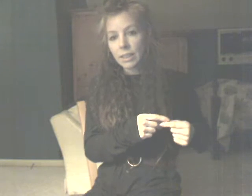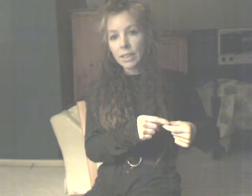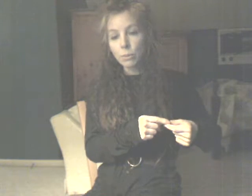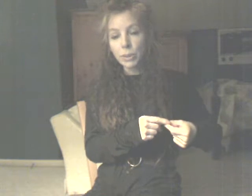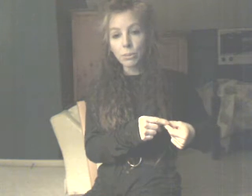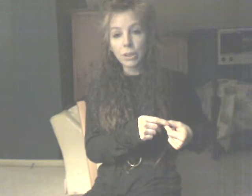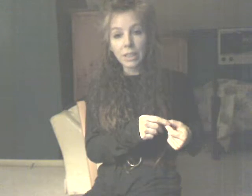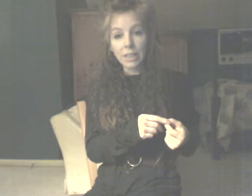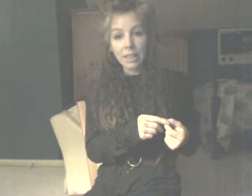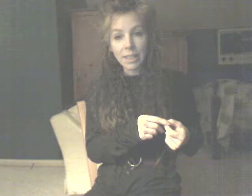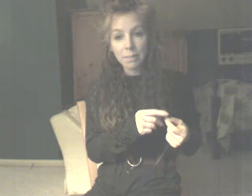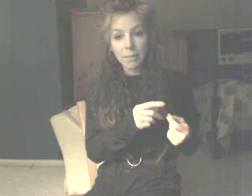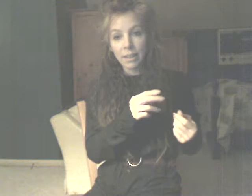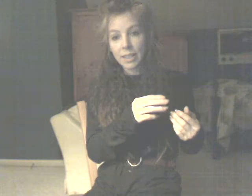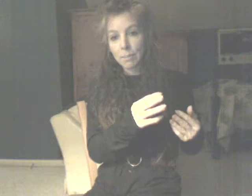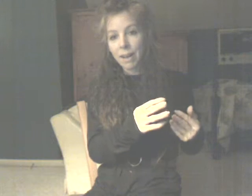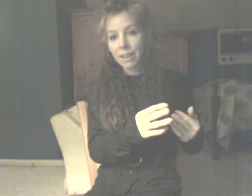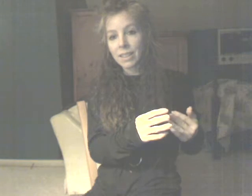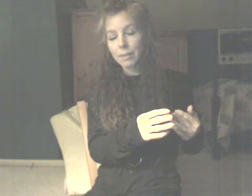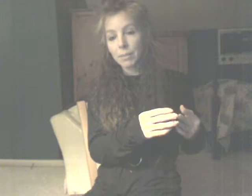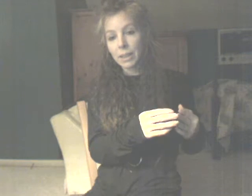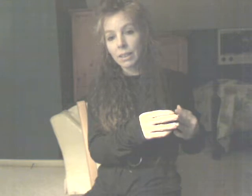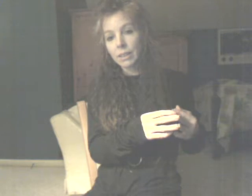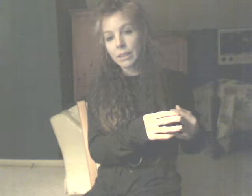it is a weird word, isn't it? Uh, spec being, uh,